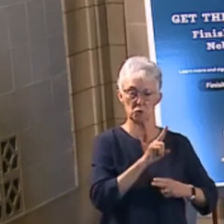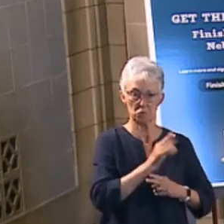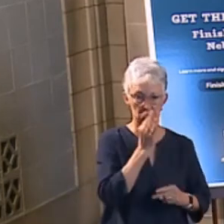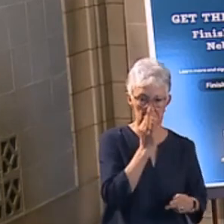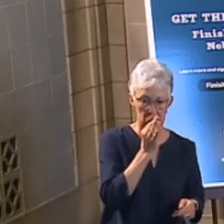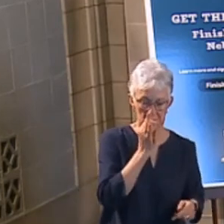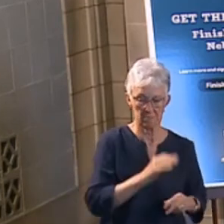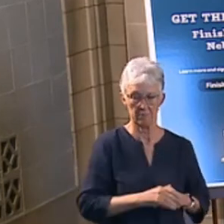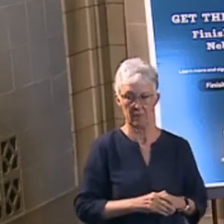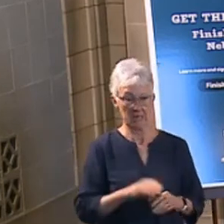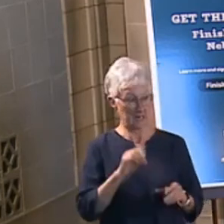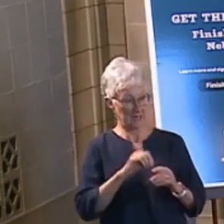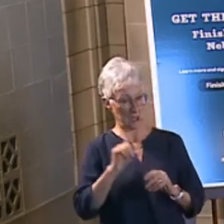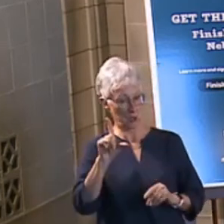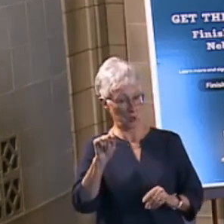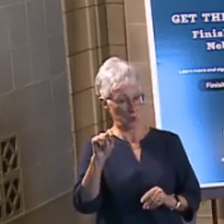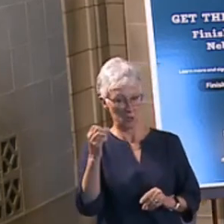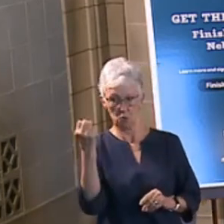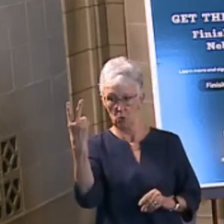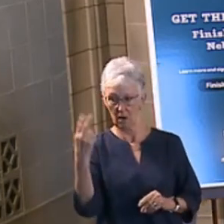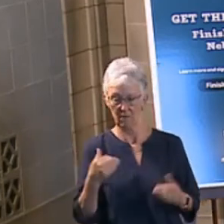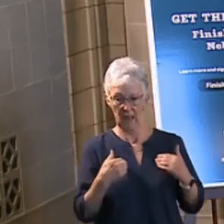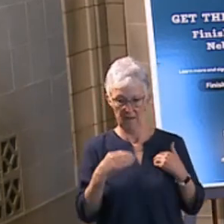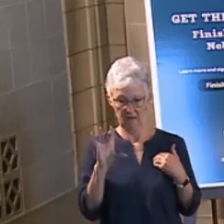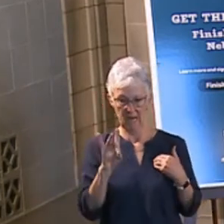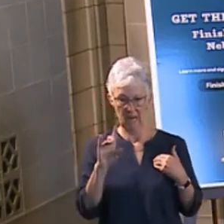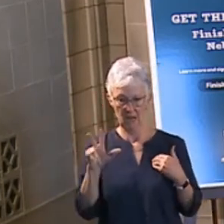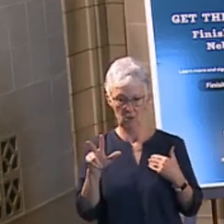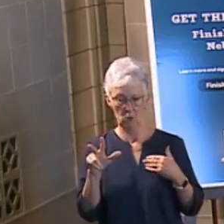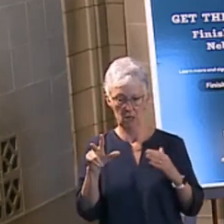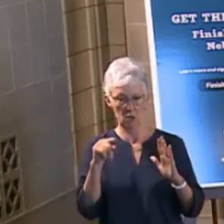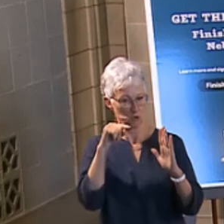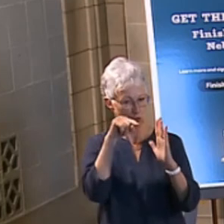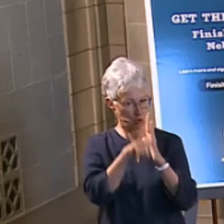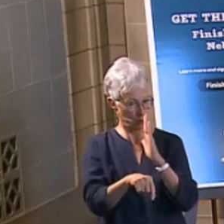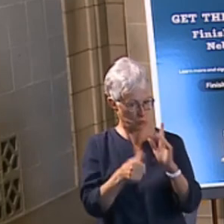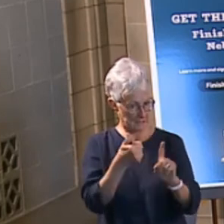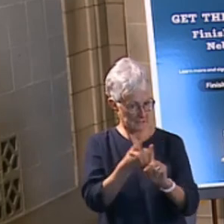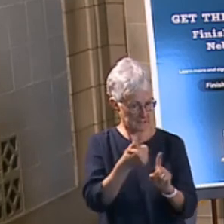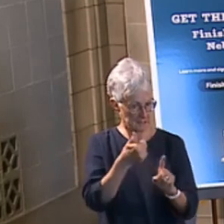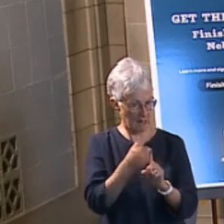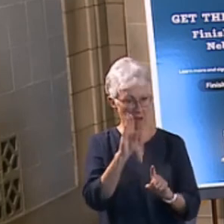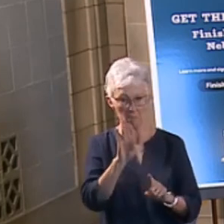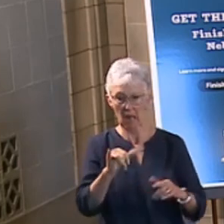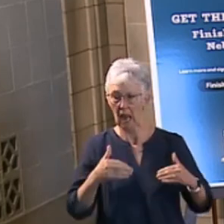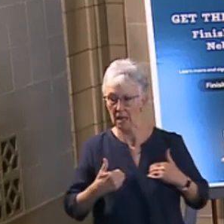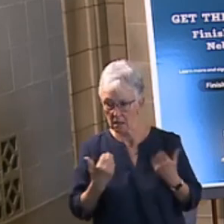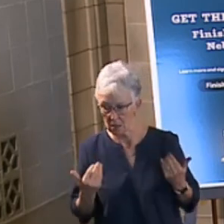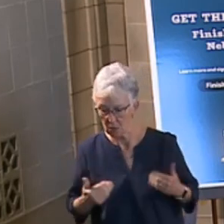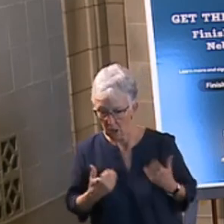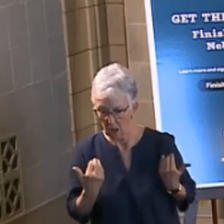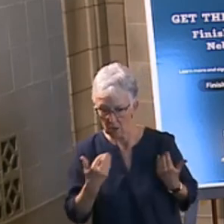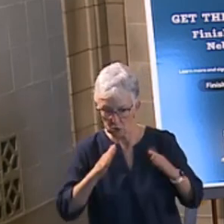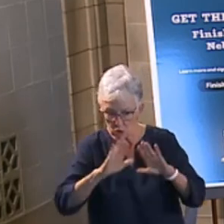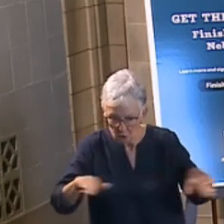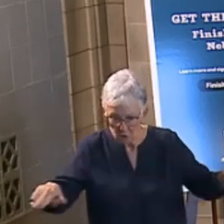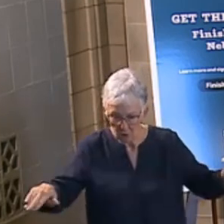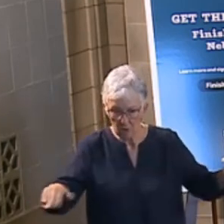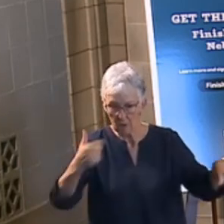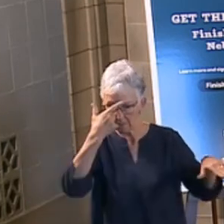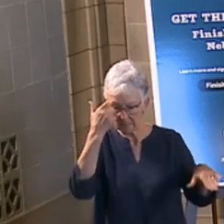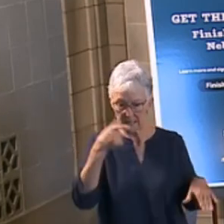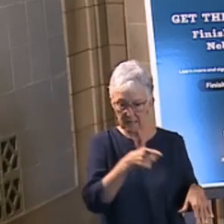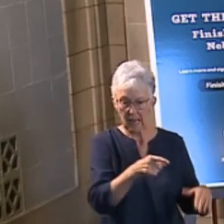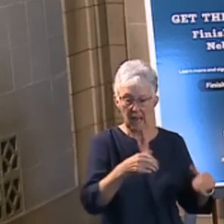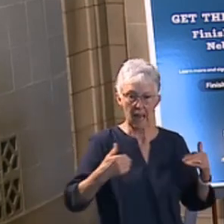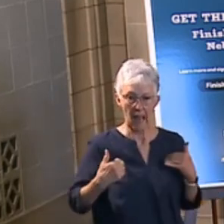2012 there were 83 suicides by youth, these are young children, who committed suicide with having a